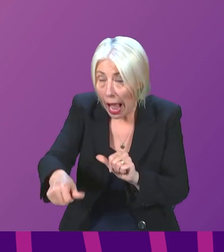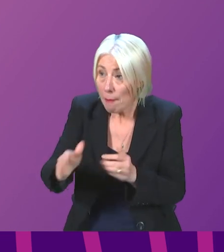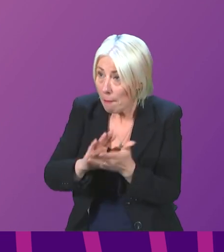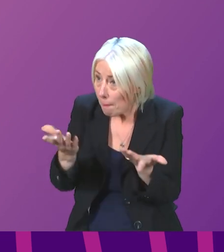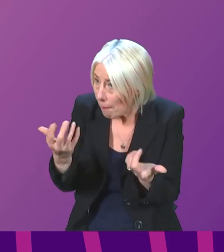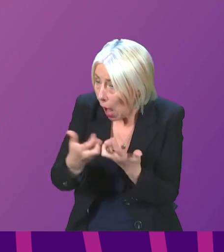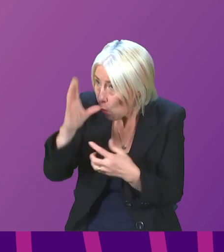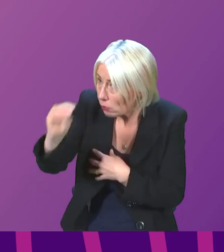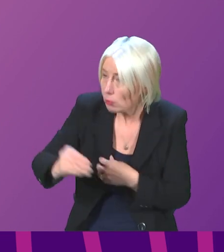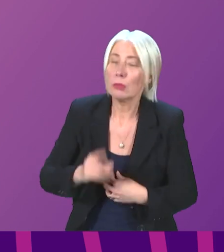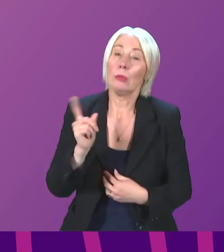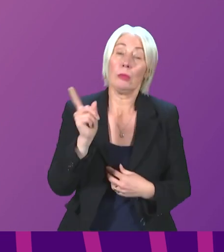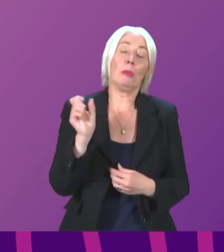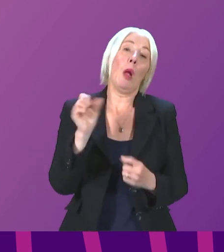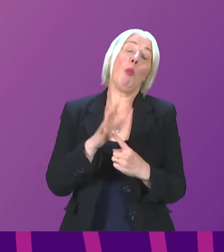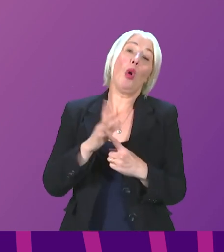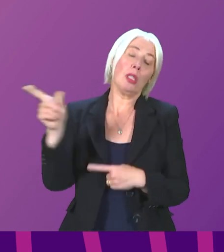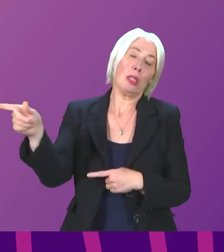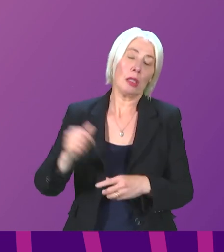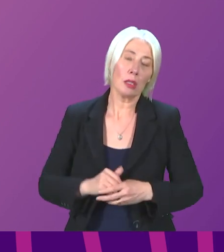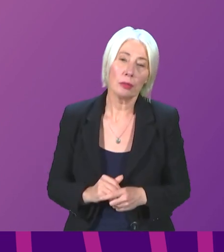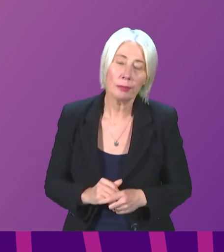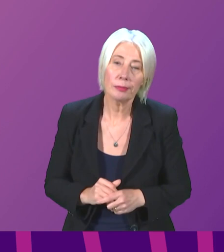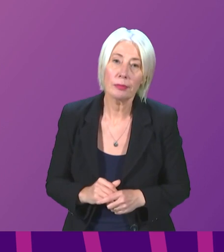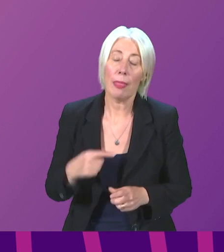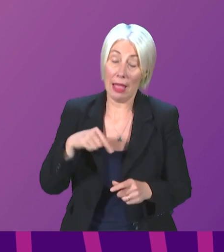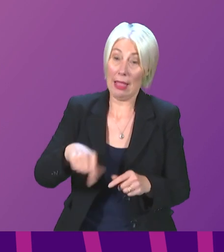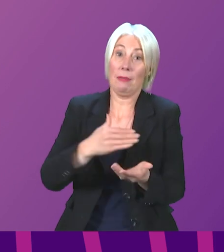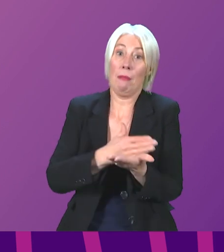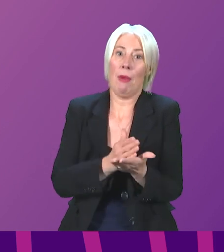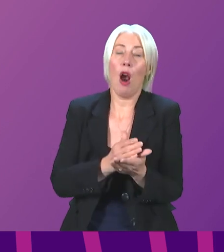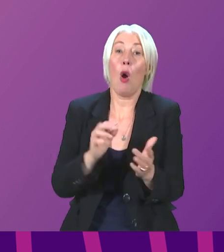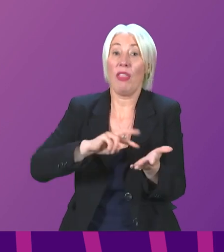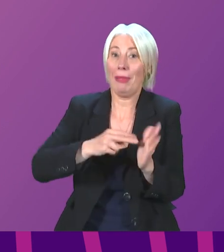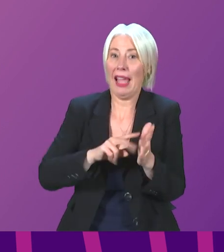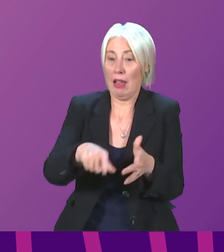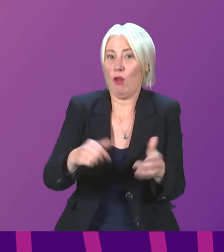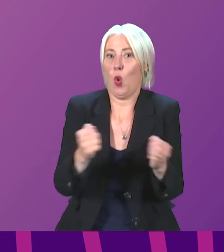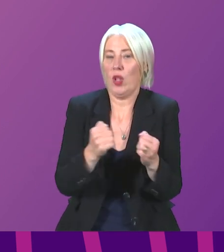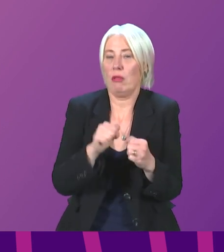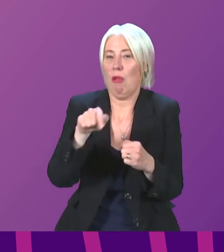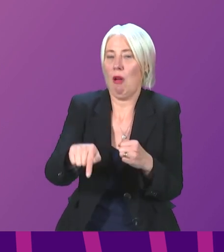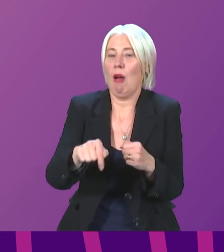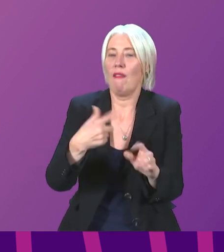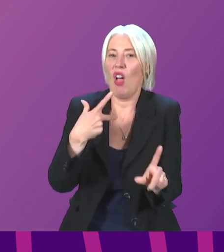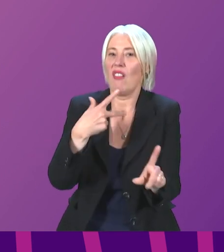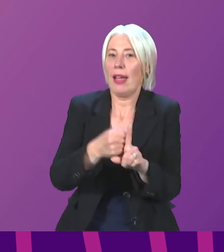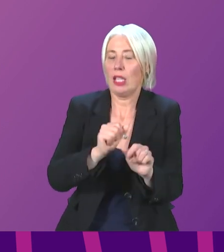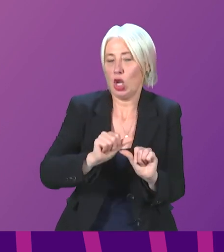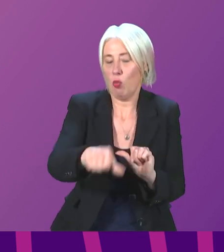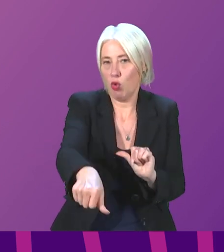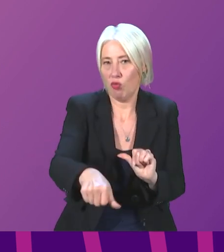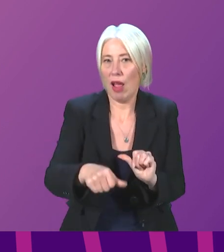That is a really important point raised by Gillian Martin. That has been part of our winter planning for this particular vaccination programme.